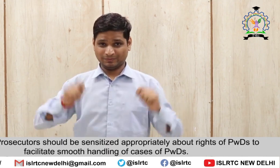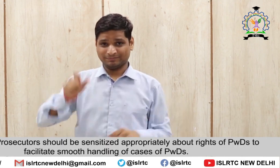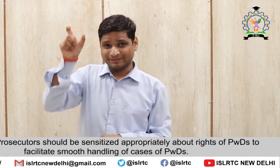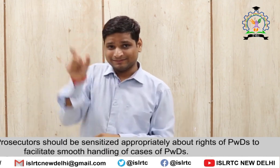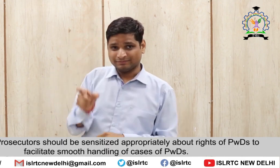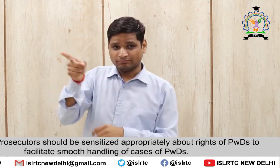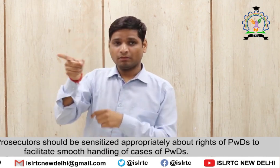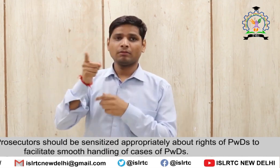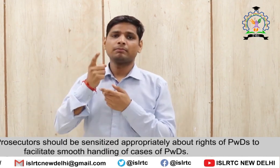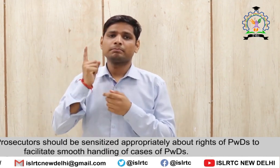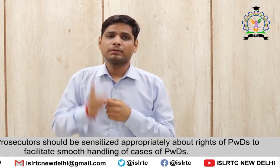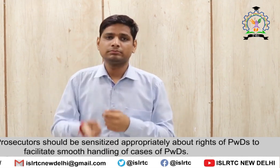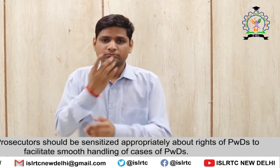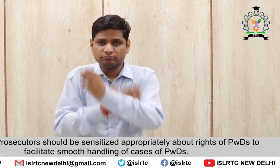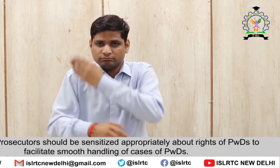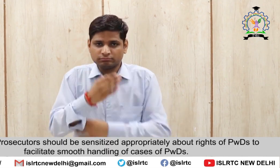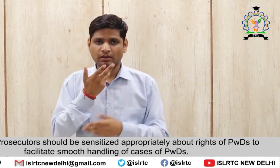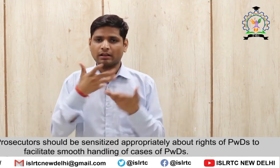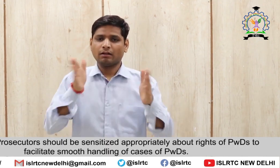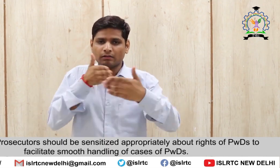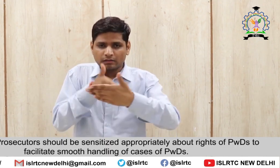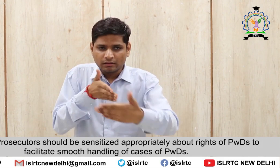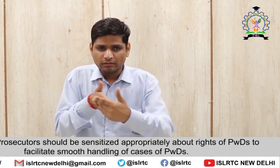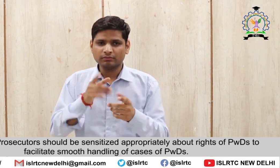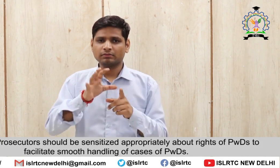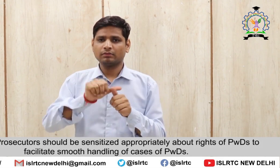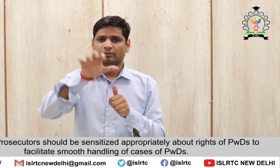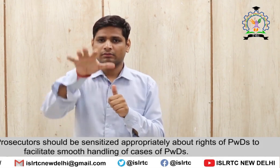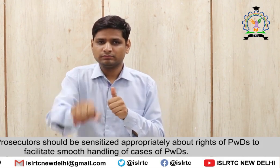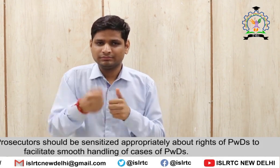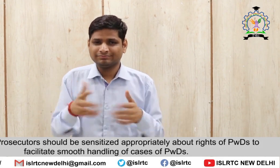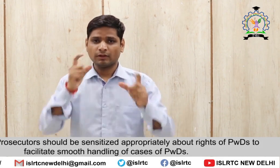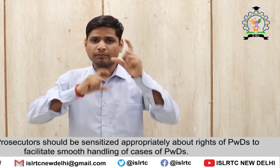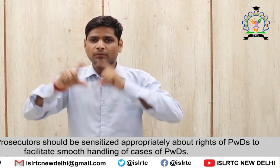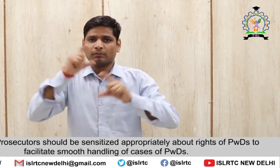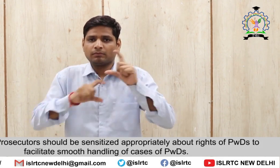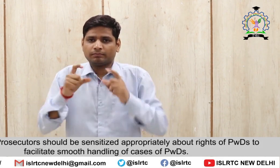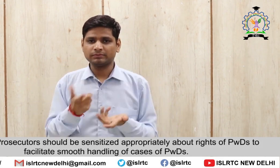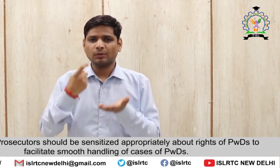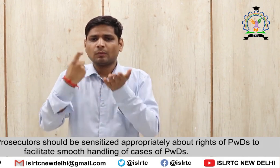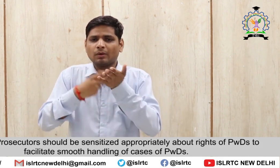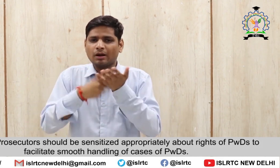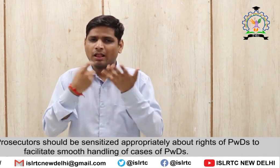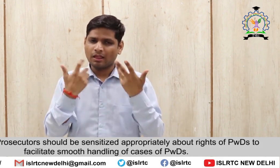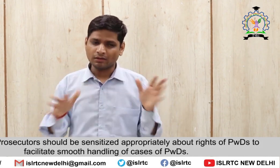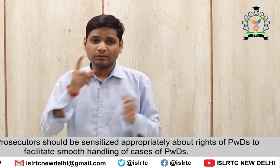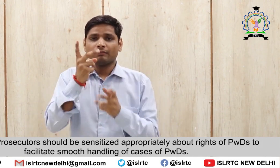The public prosecutors Should be sensitised appropriately About rights of PWDs To facilitate smooth handling Of cases of